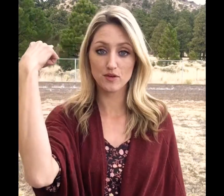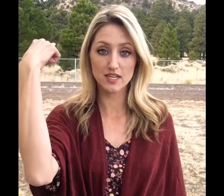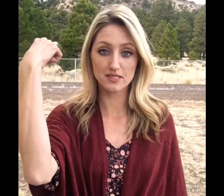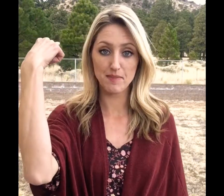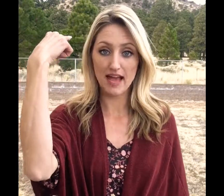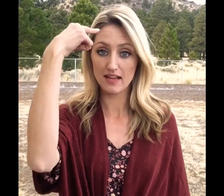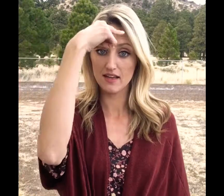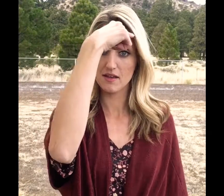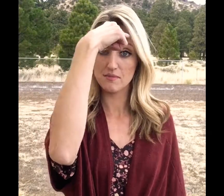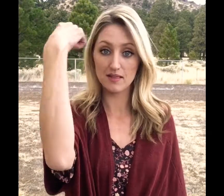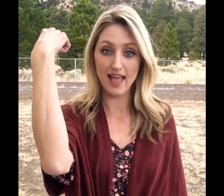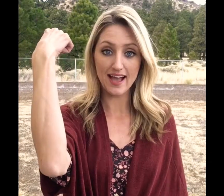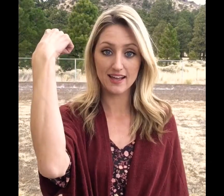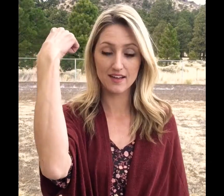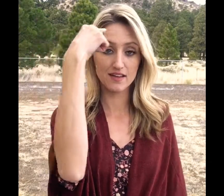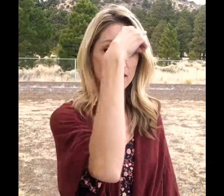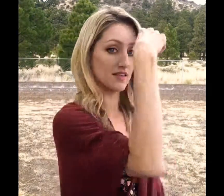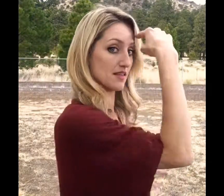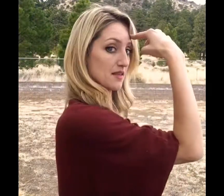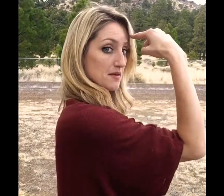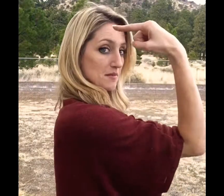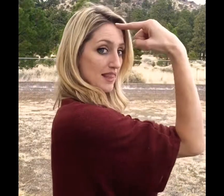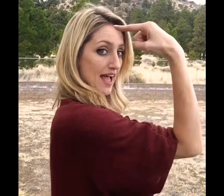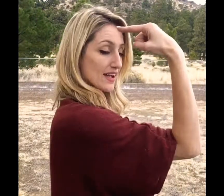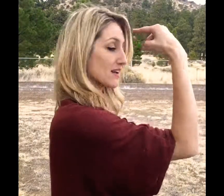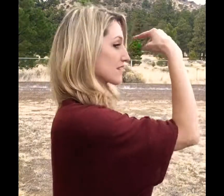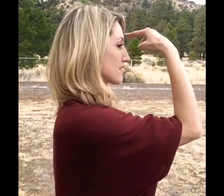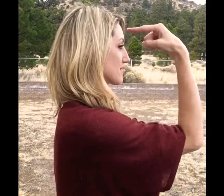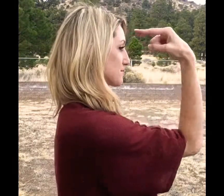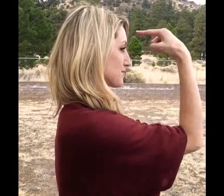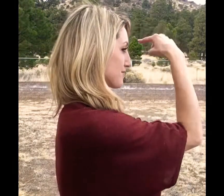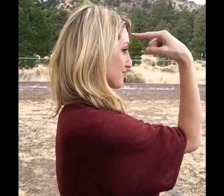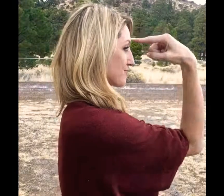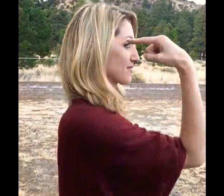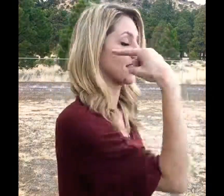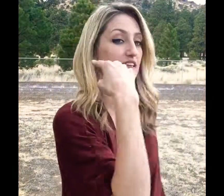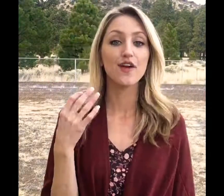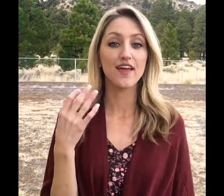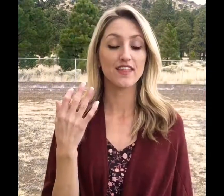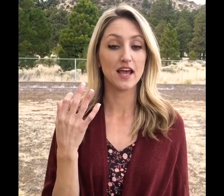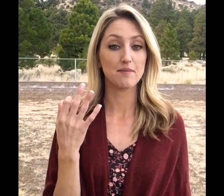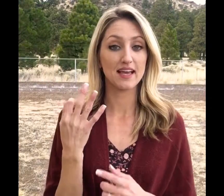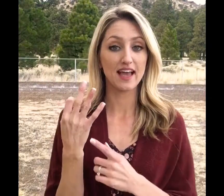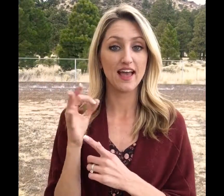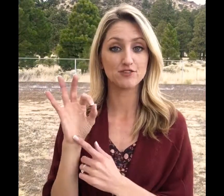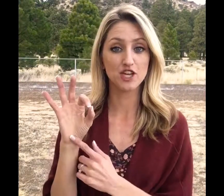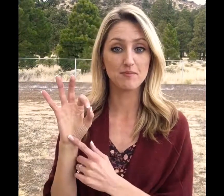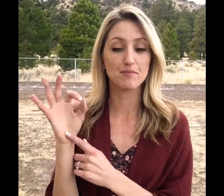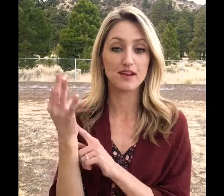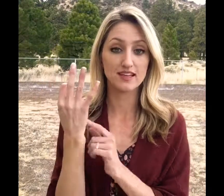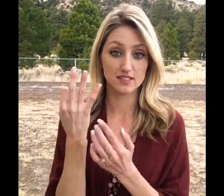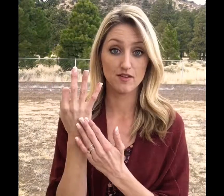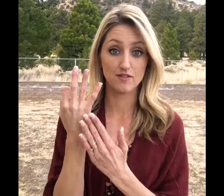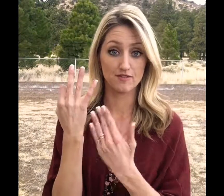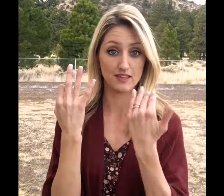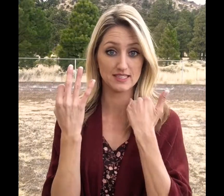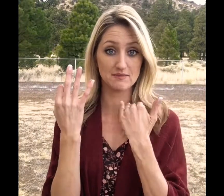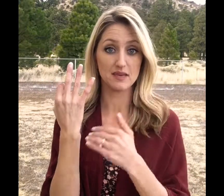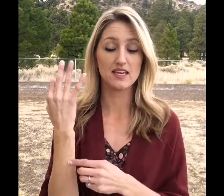rotates back. Black. Black. Then I make an F shape but it's facing me